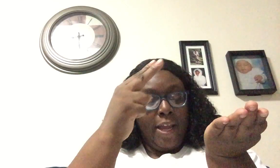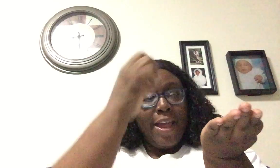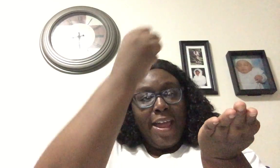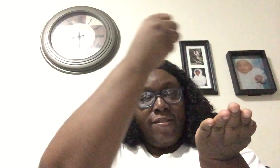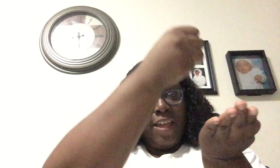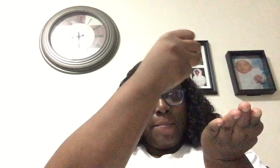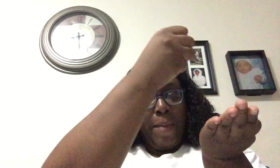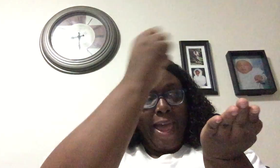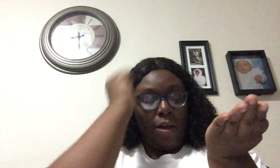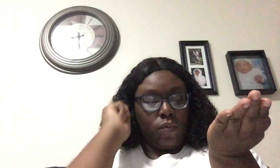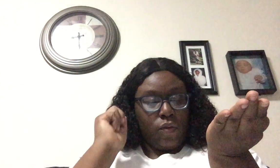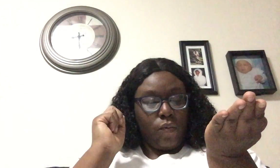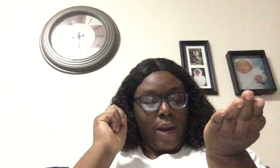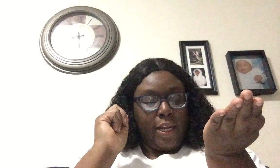and then pound. Ready?